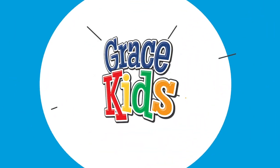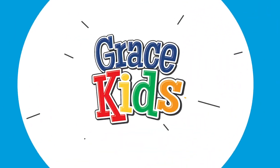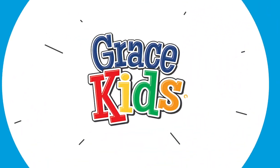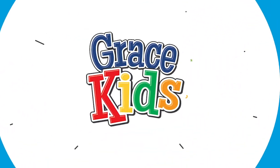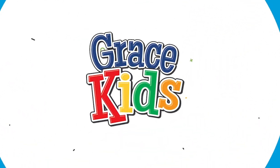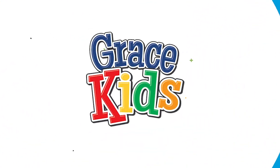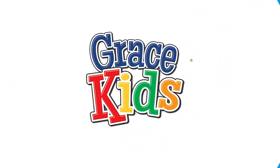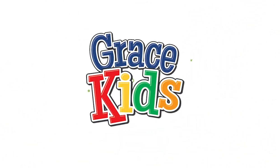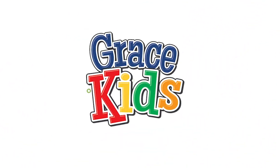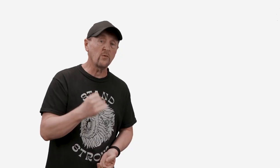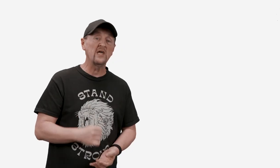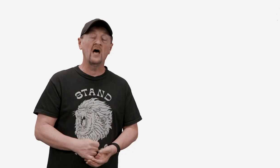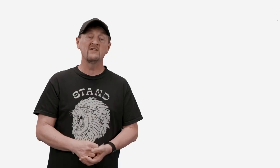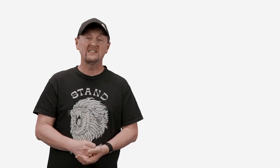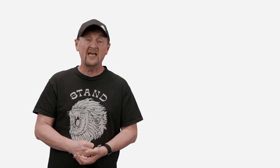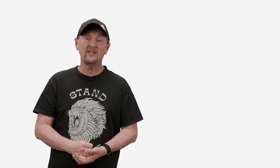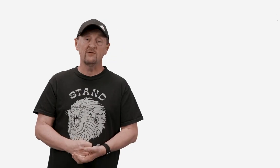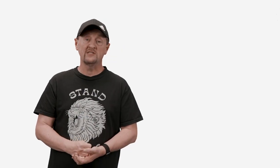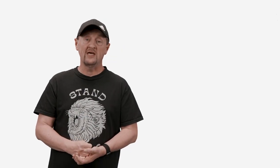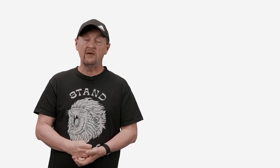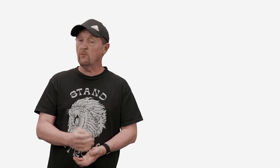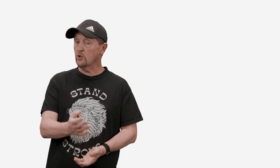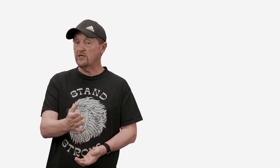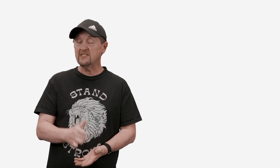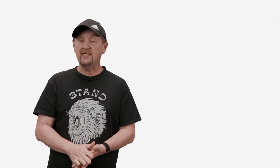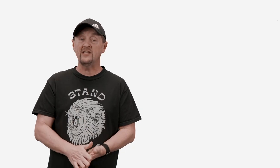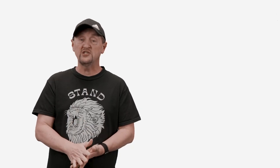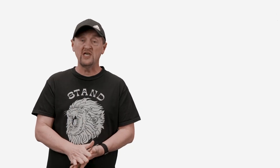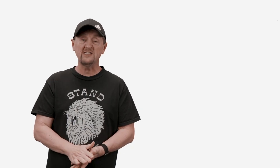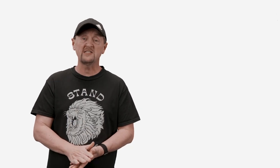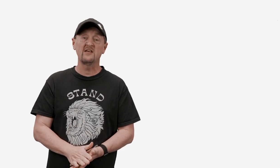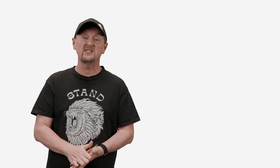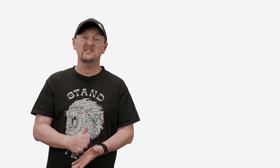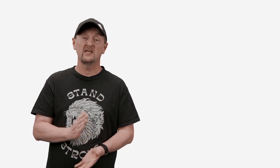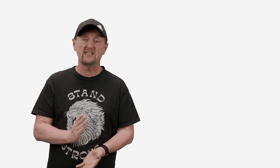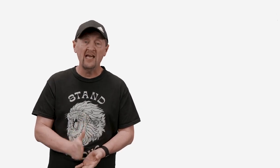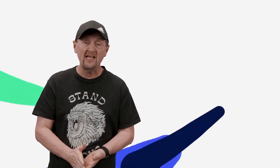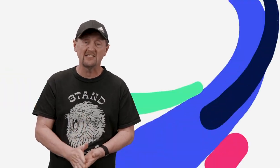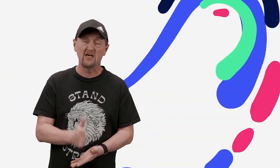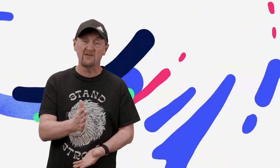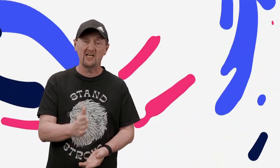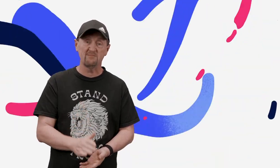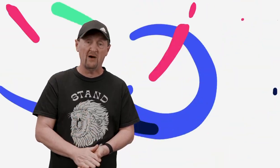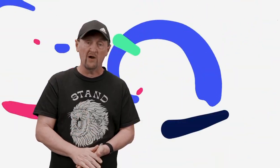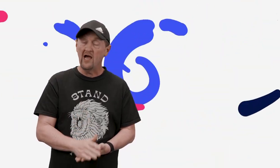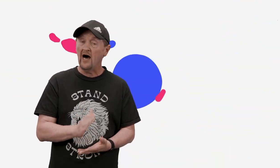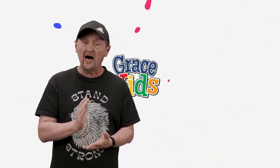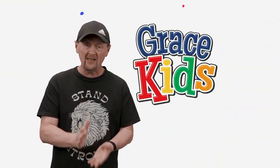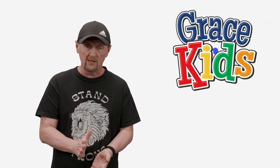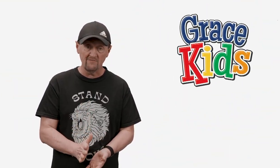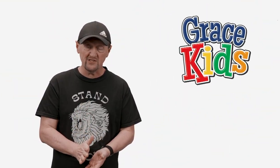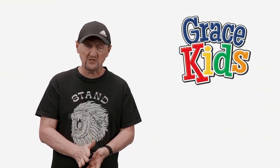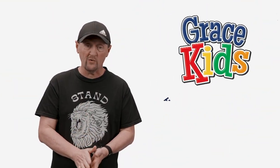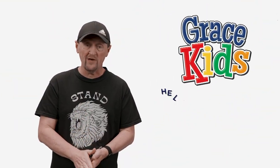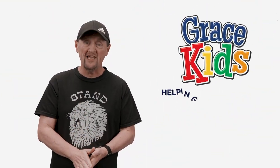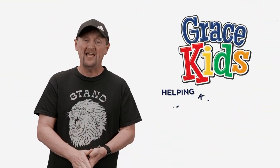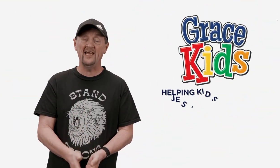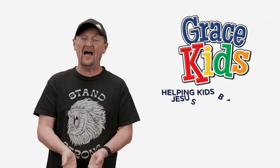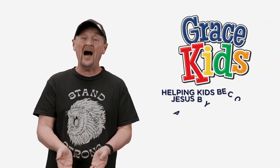so we're in week three of a day at the museum and we're learning today that Jesus gives us a taste of God's power I love this story and